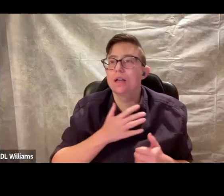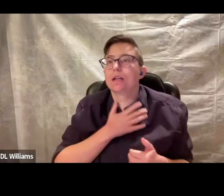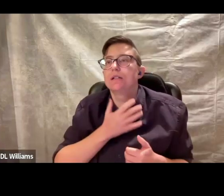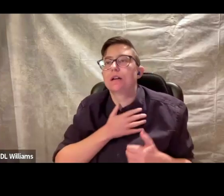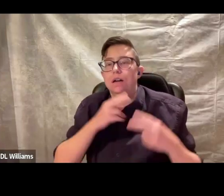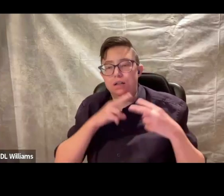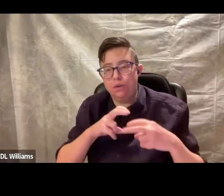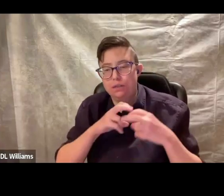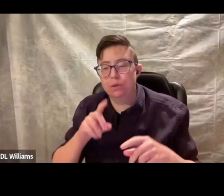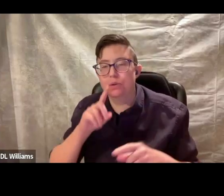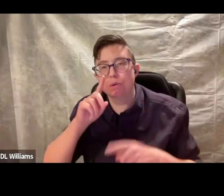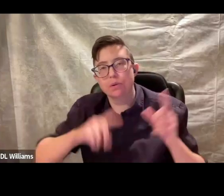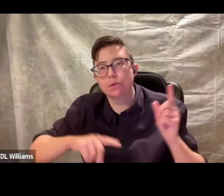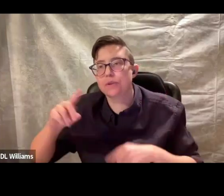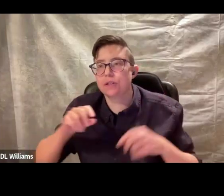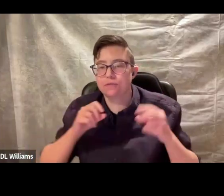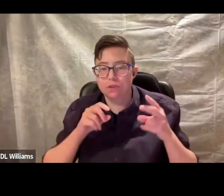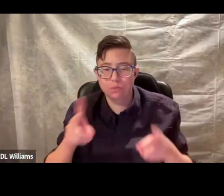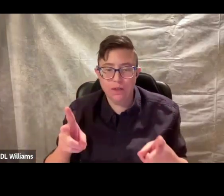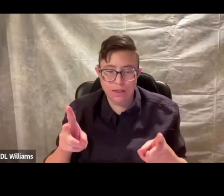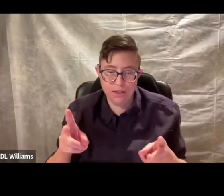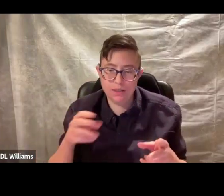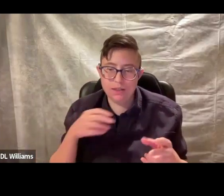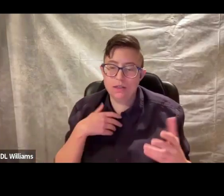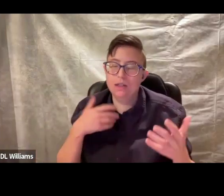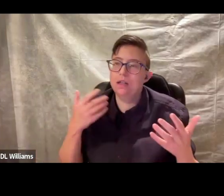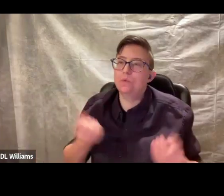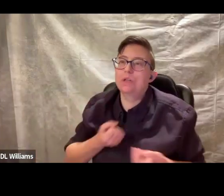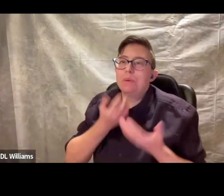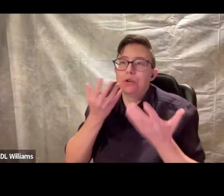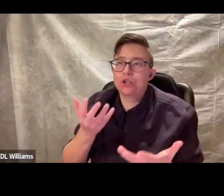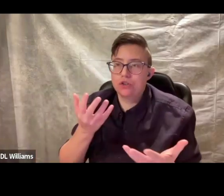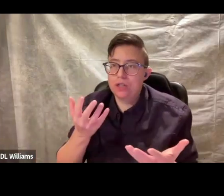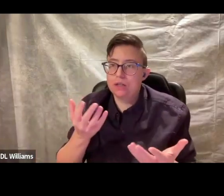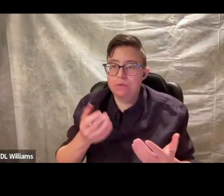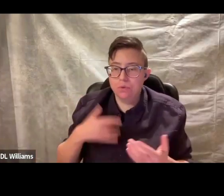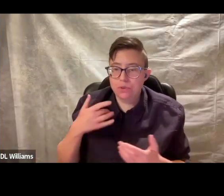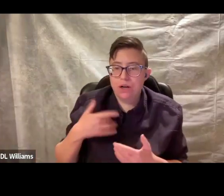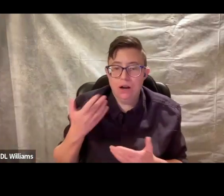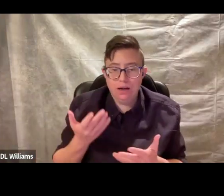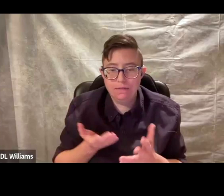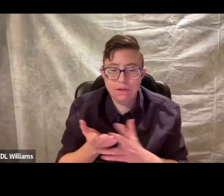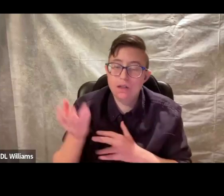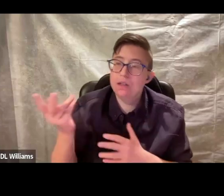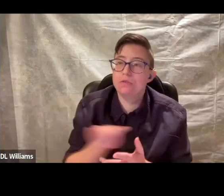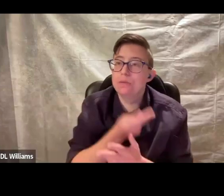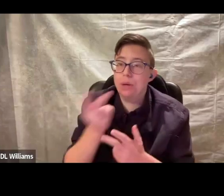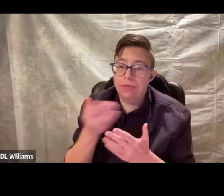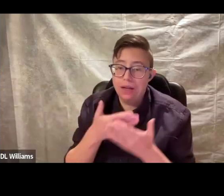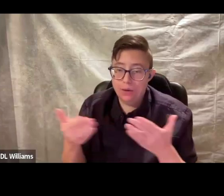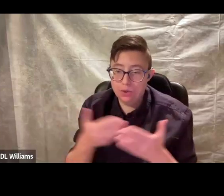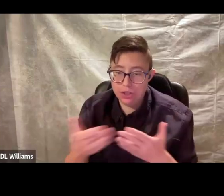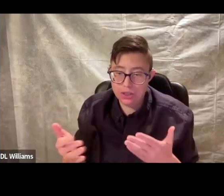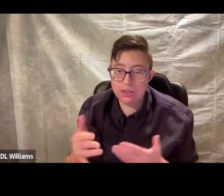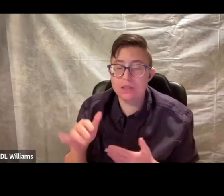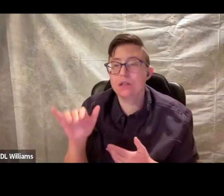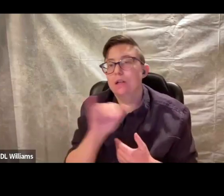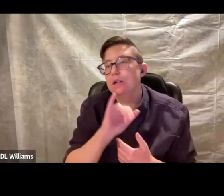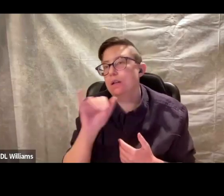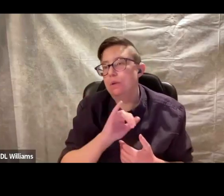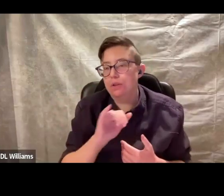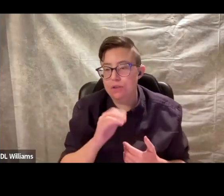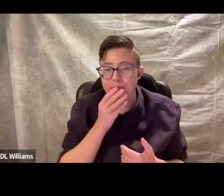And I like to explore the different ways in which poetry can be brought to life through both languages,